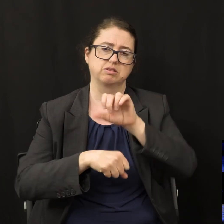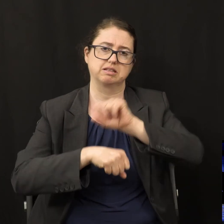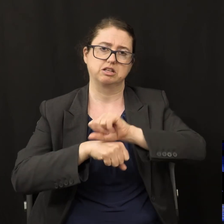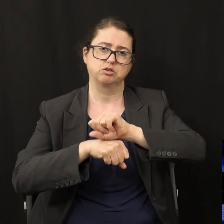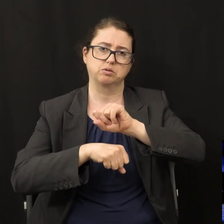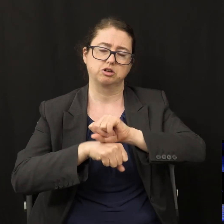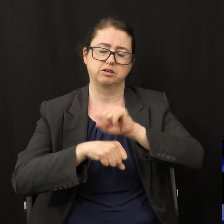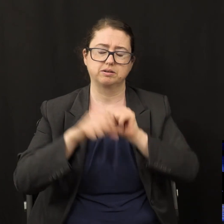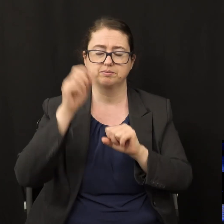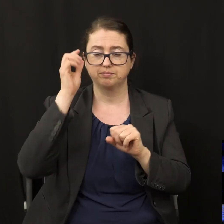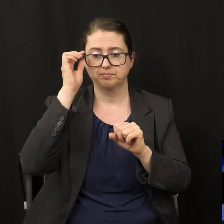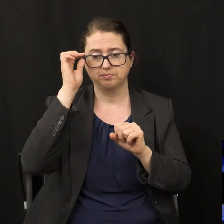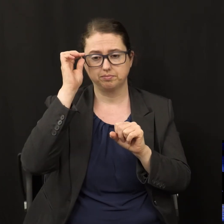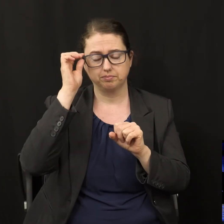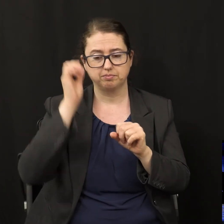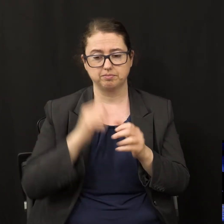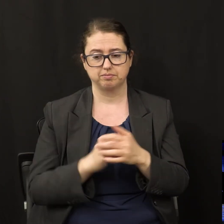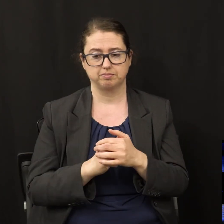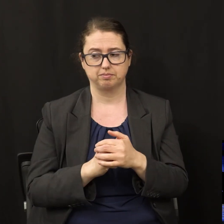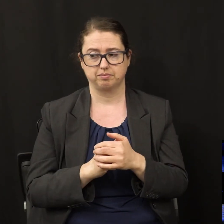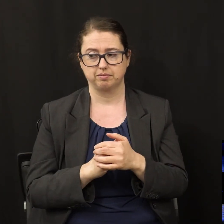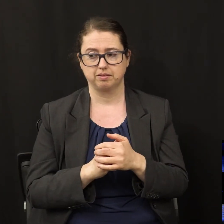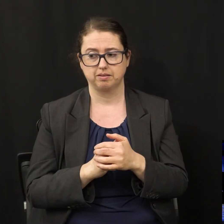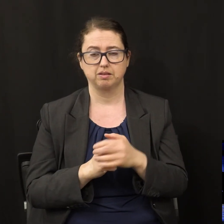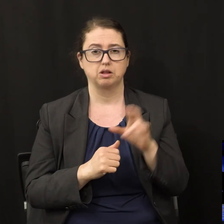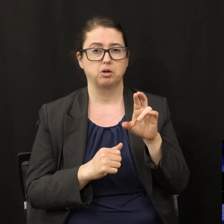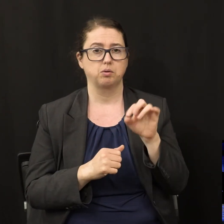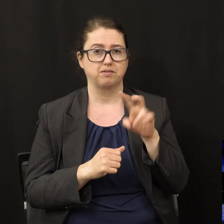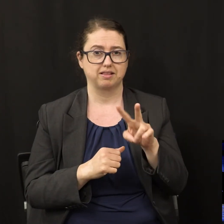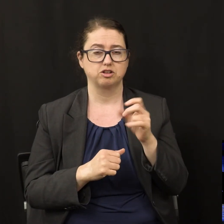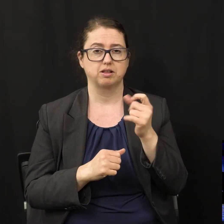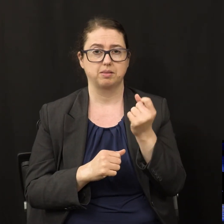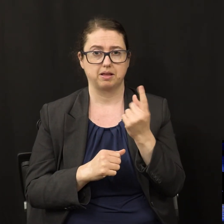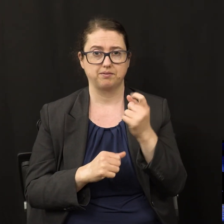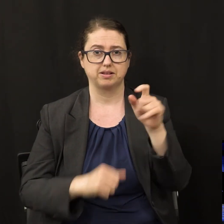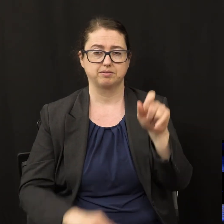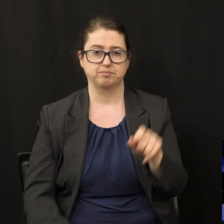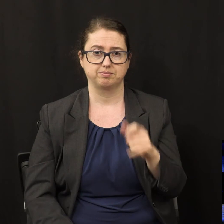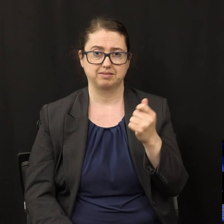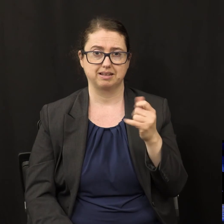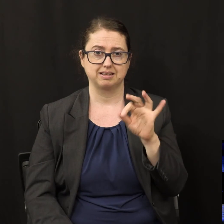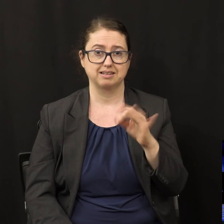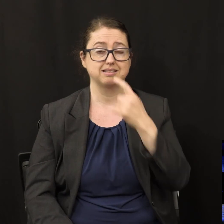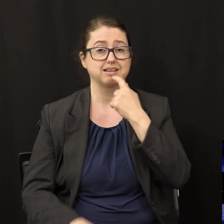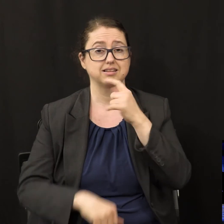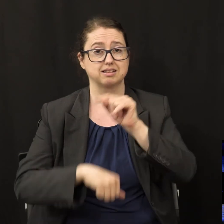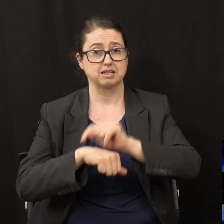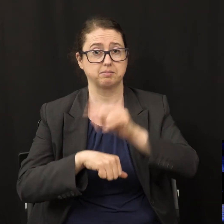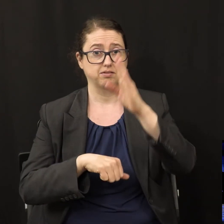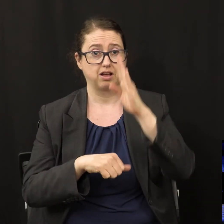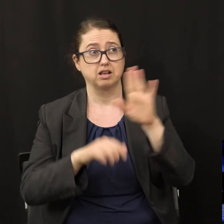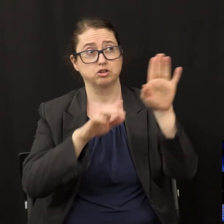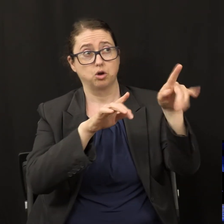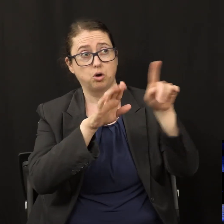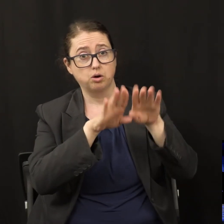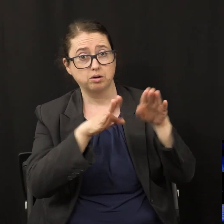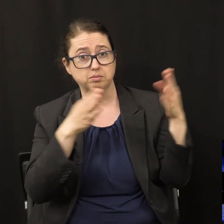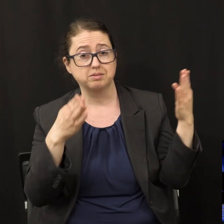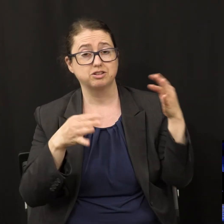and by the way Revelation chapter 11 verse 19 says the temple of God is open in heaven the judgment is about to